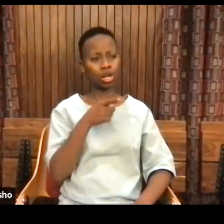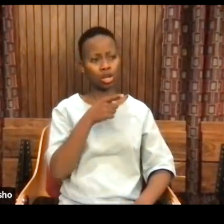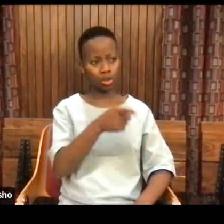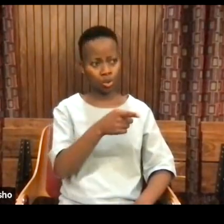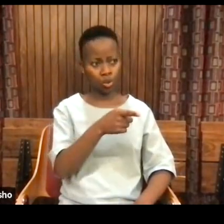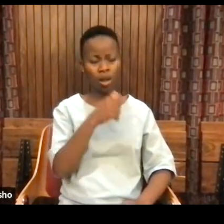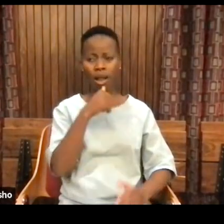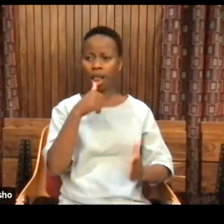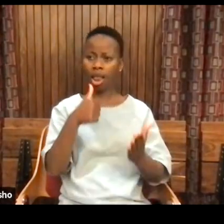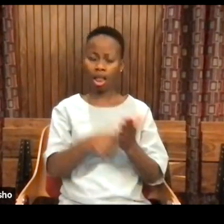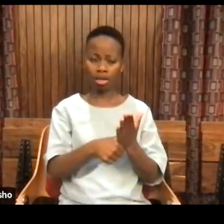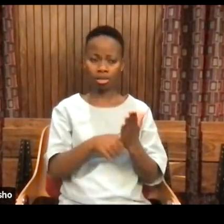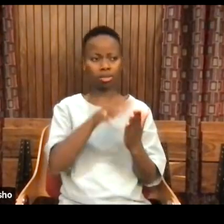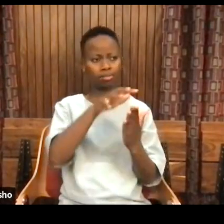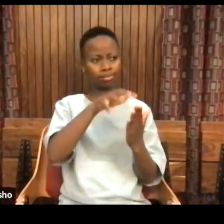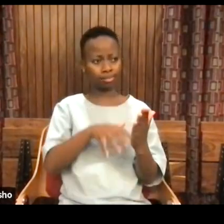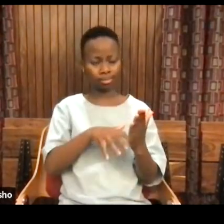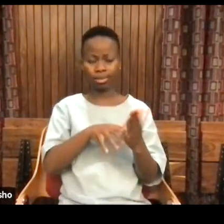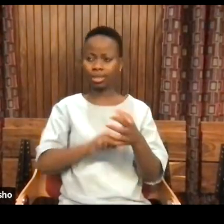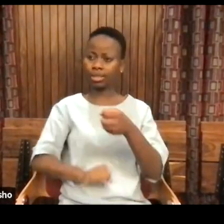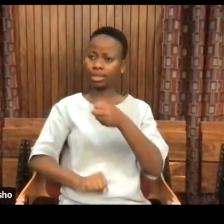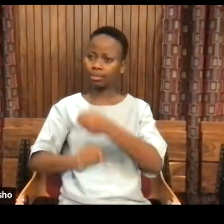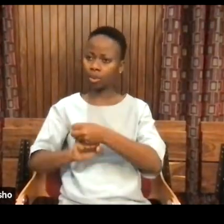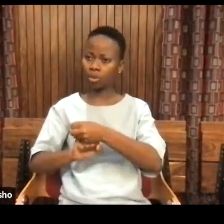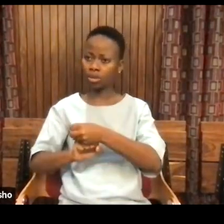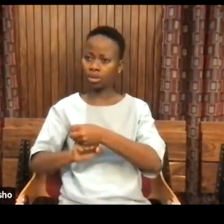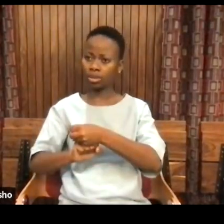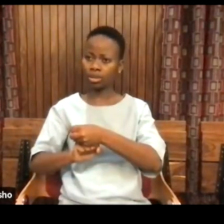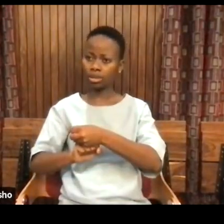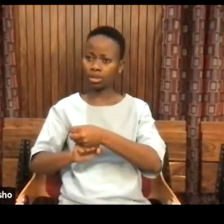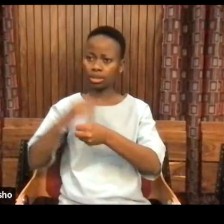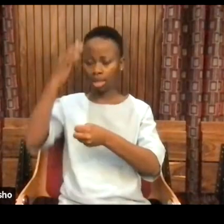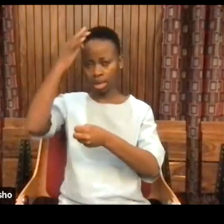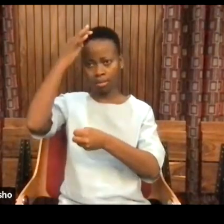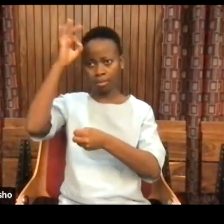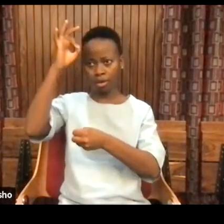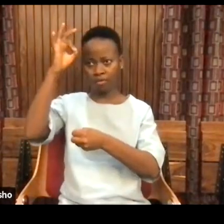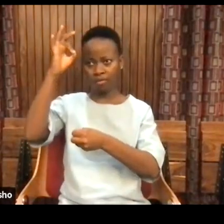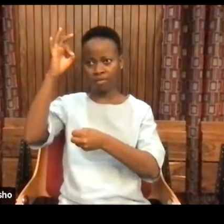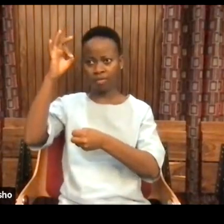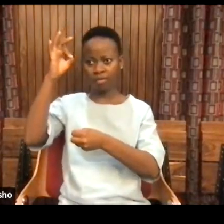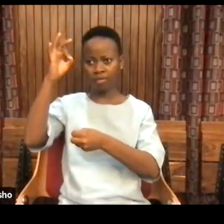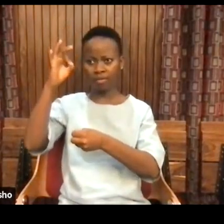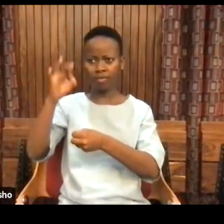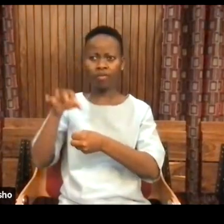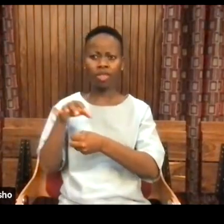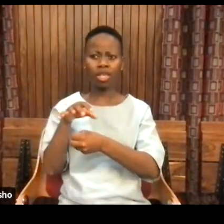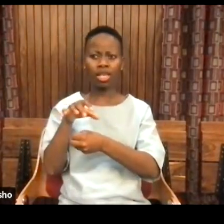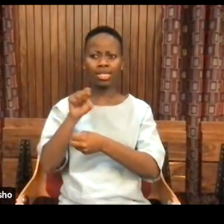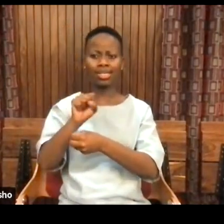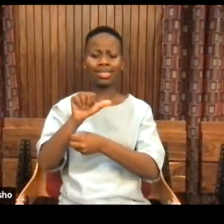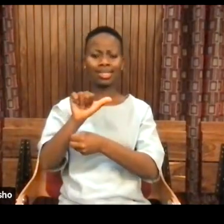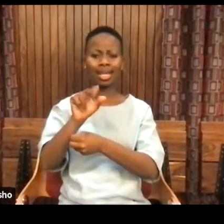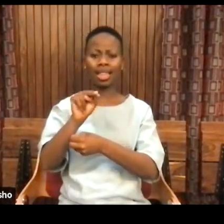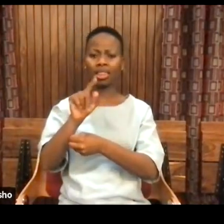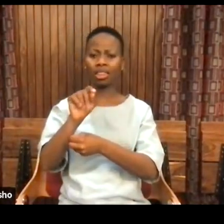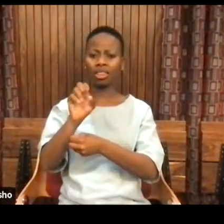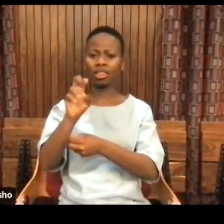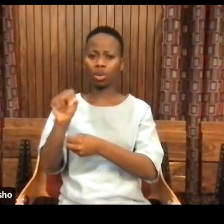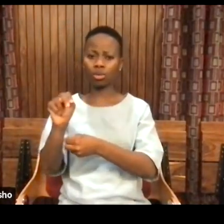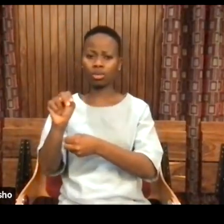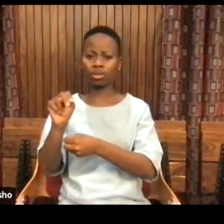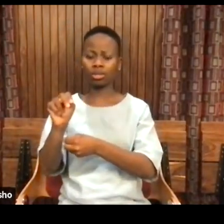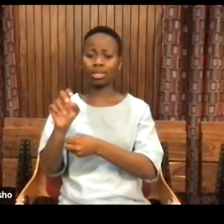a letter in support and solidarity with Prof. Boaventura D'Souza Santos, who has